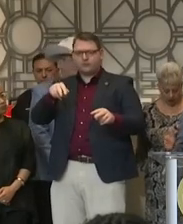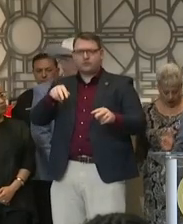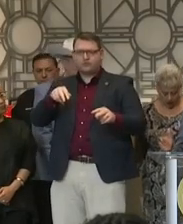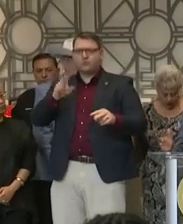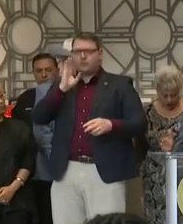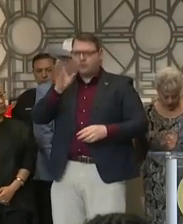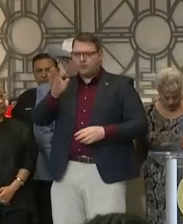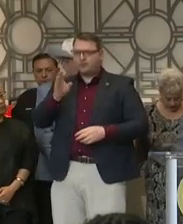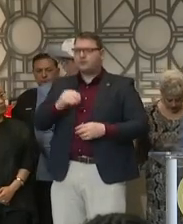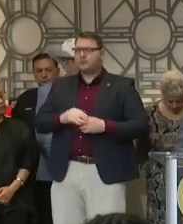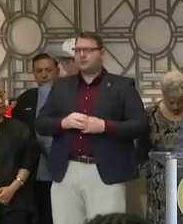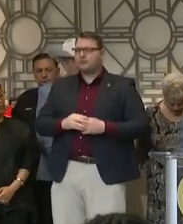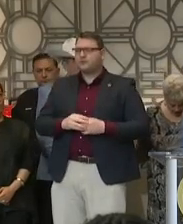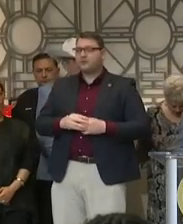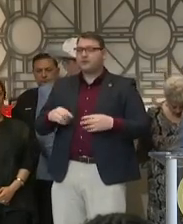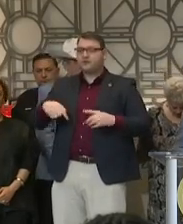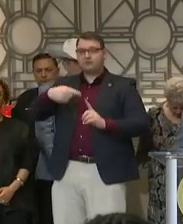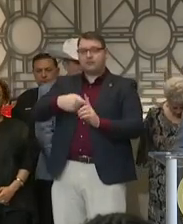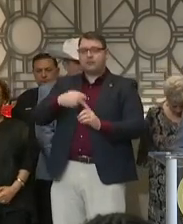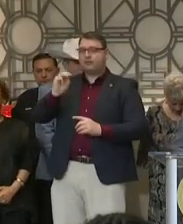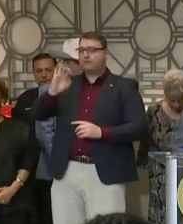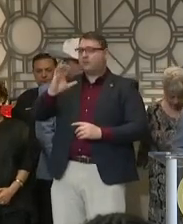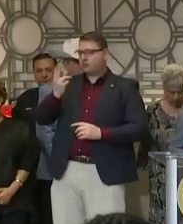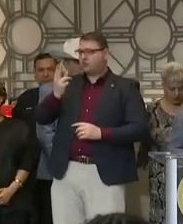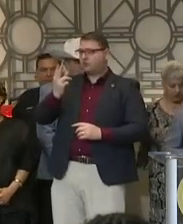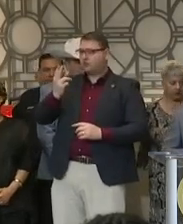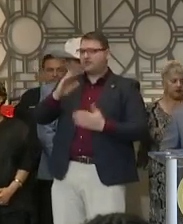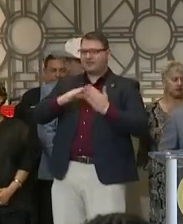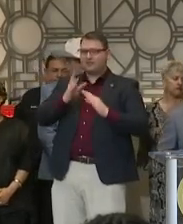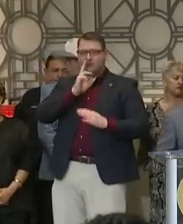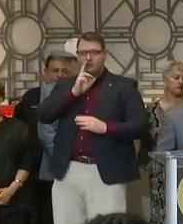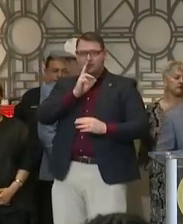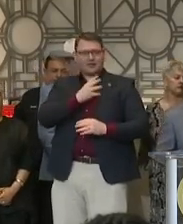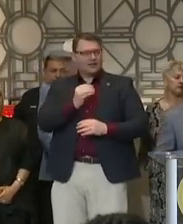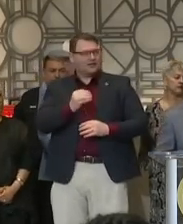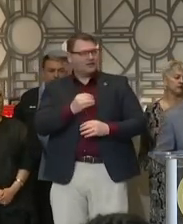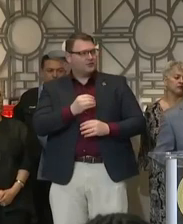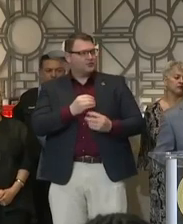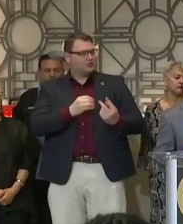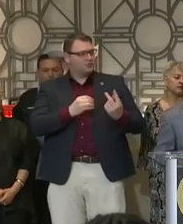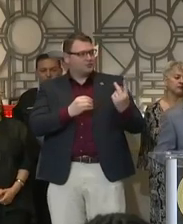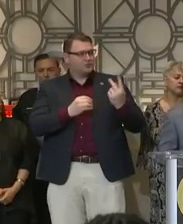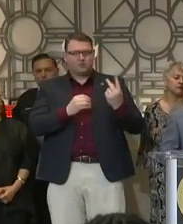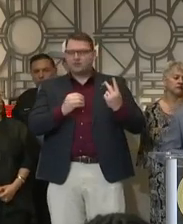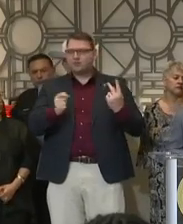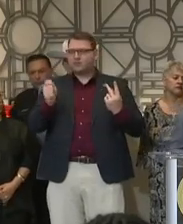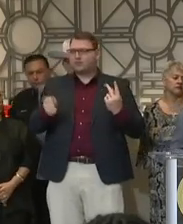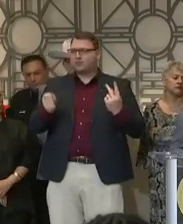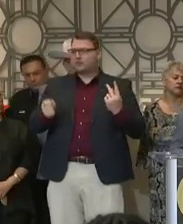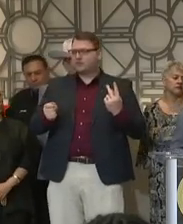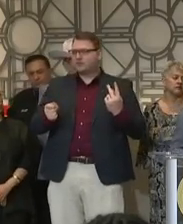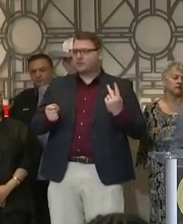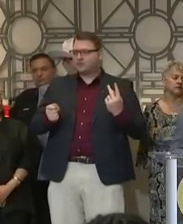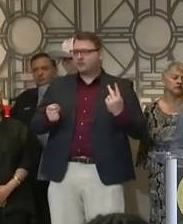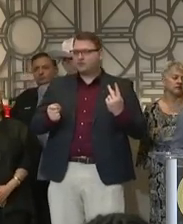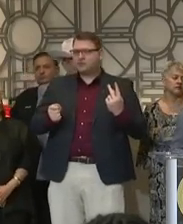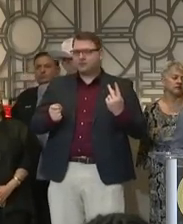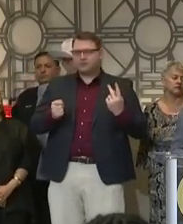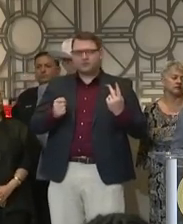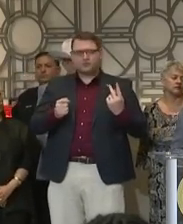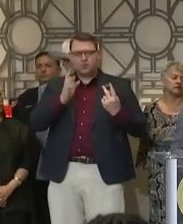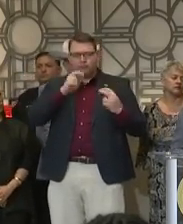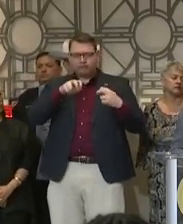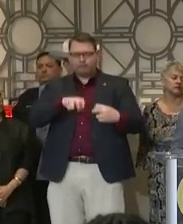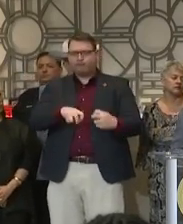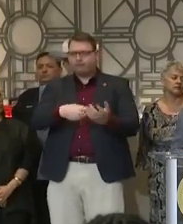for the city of Houston, and then the county judge and I are going to huddle a little bit later on today. And we will sit